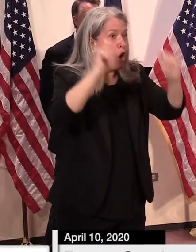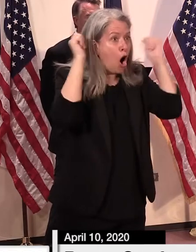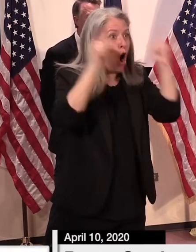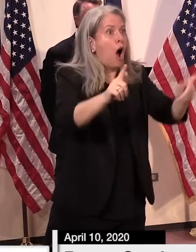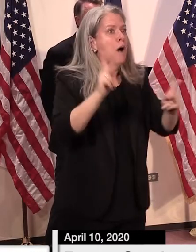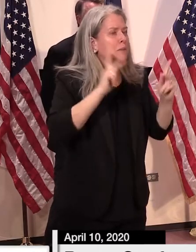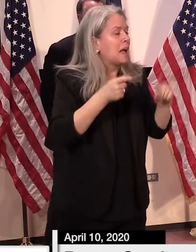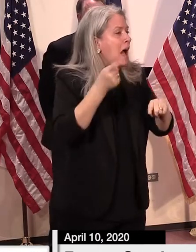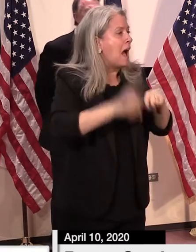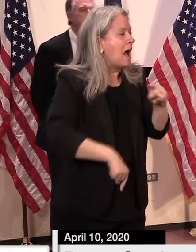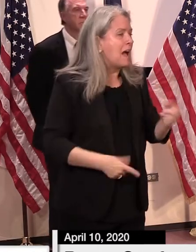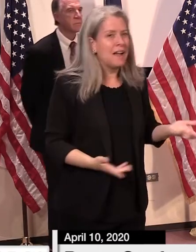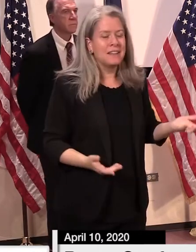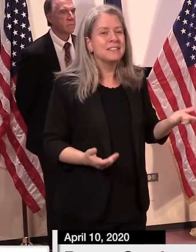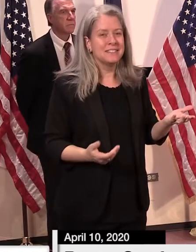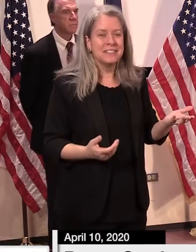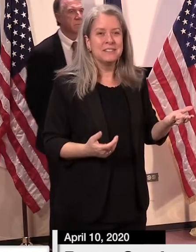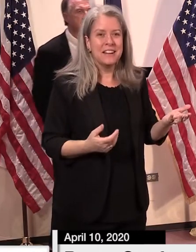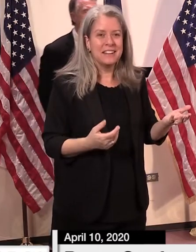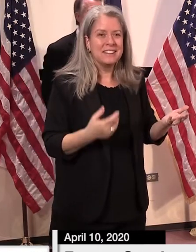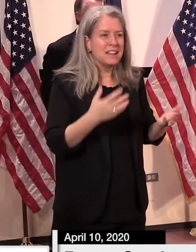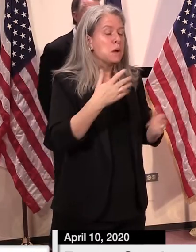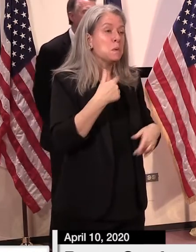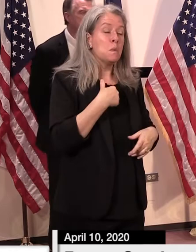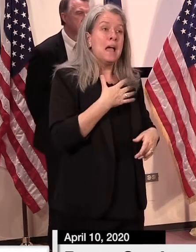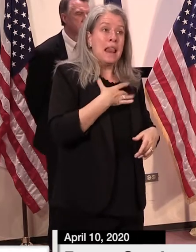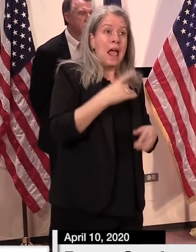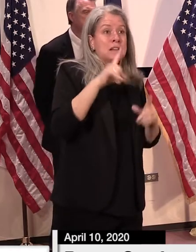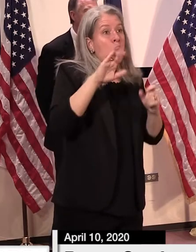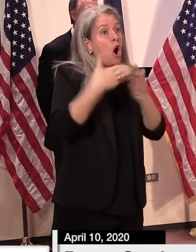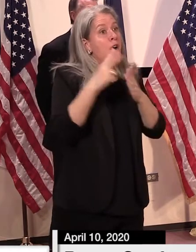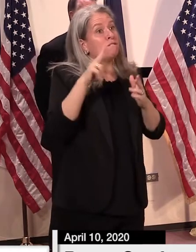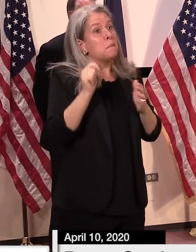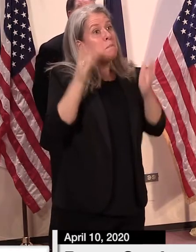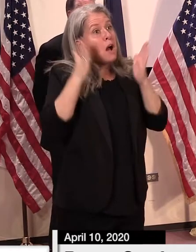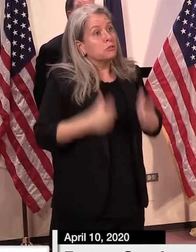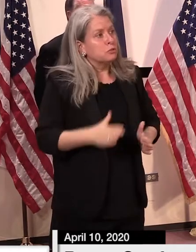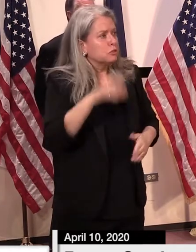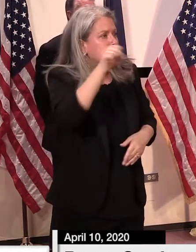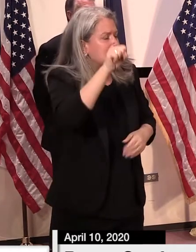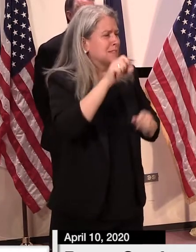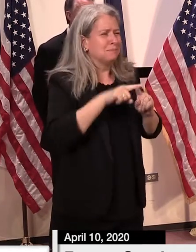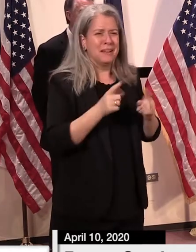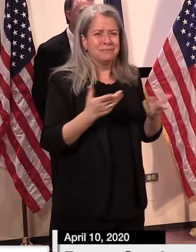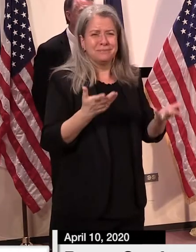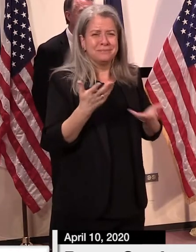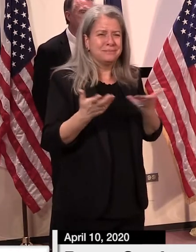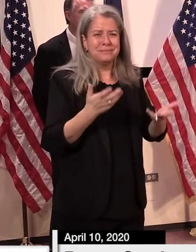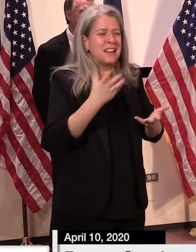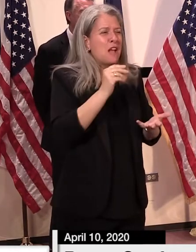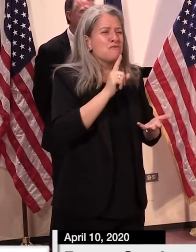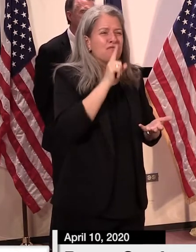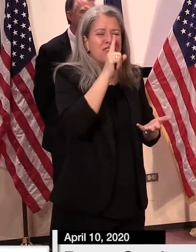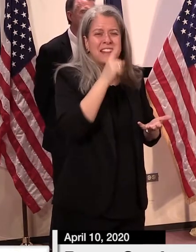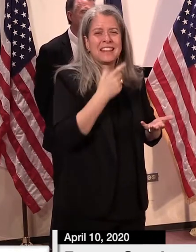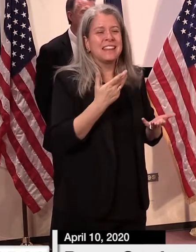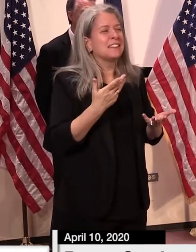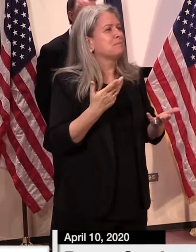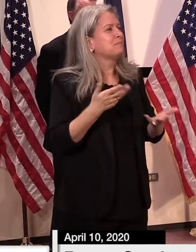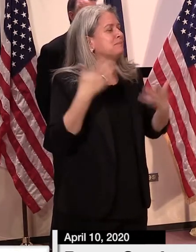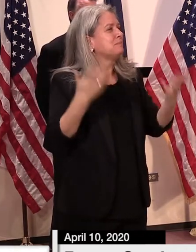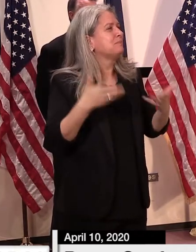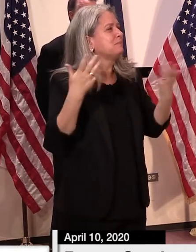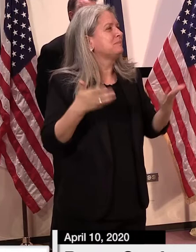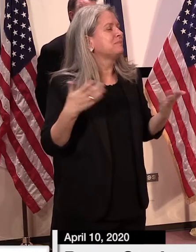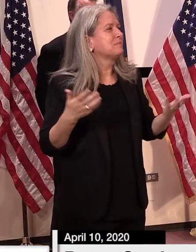we would like to test all Vermonters, we simply can't. And frankly, it probably wouldn't give them a,